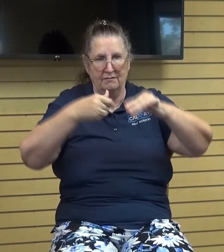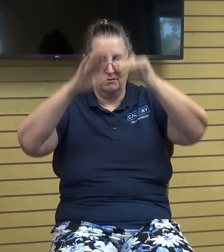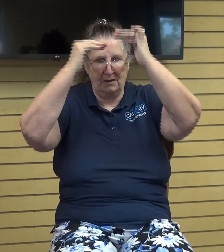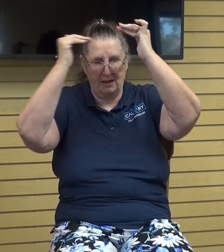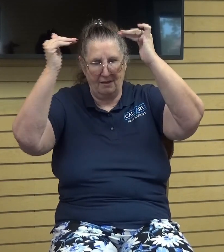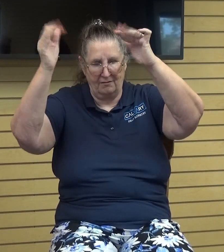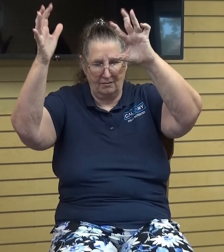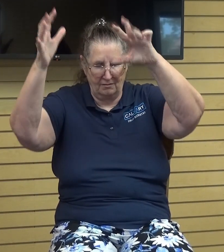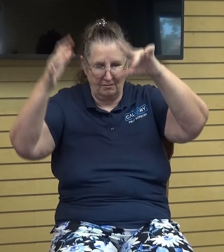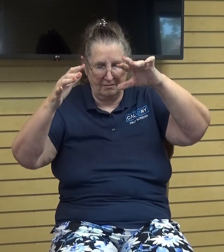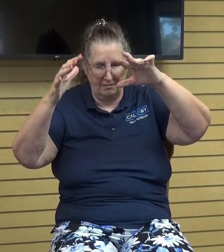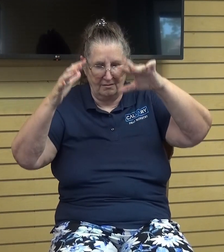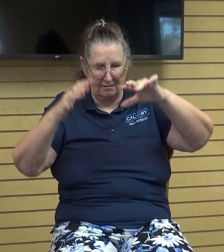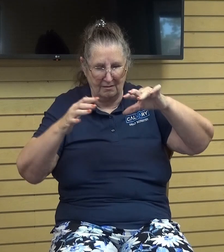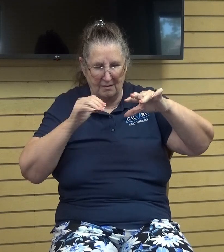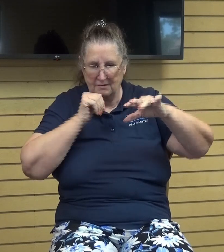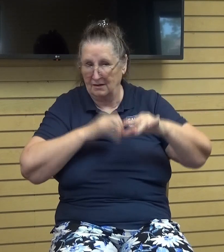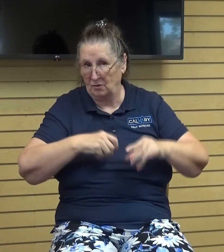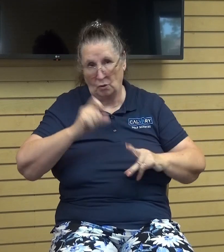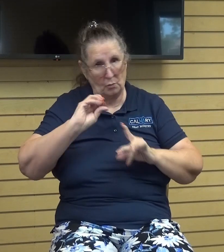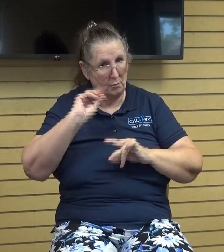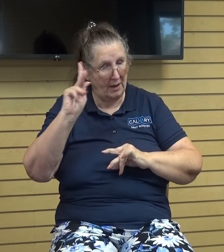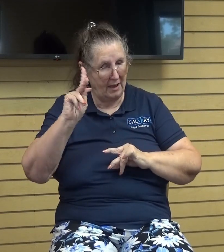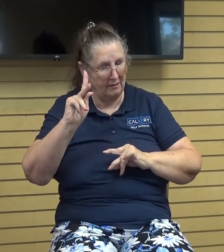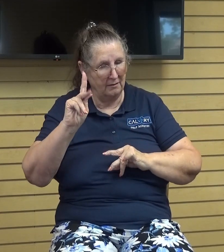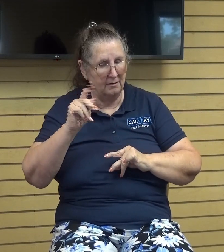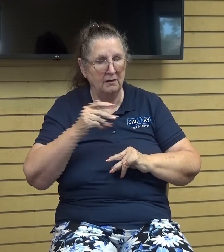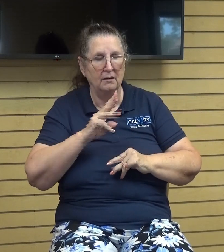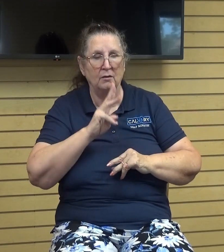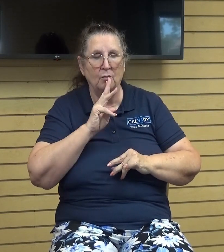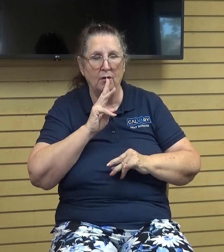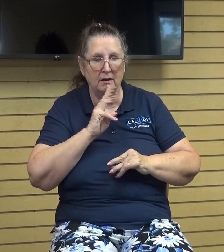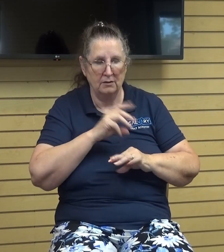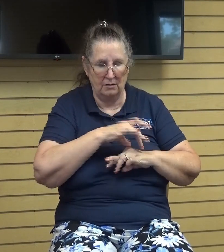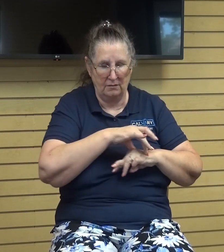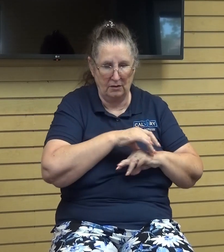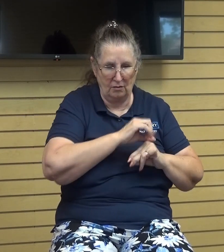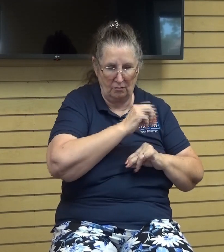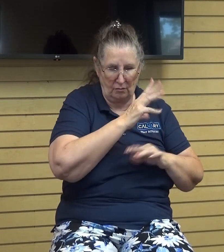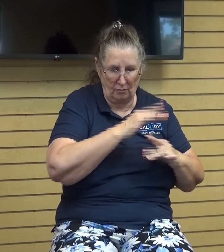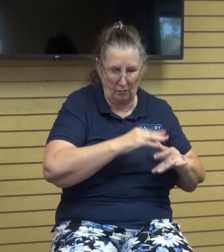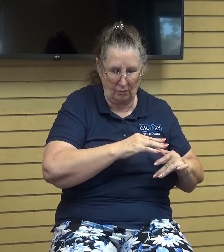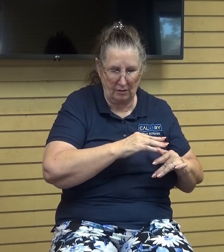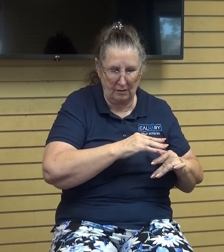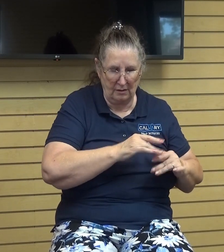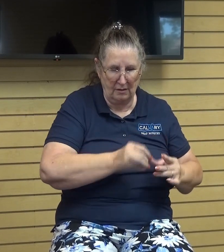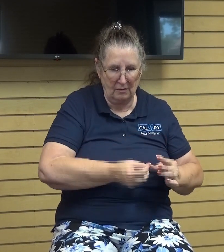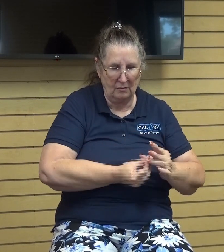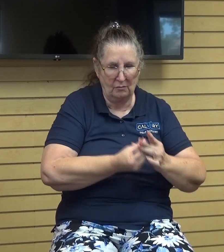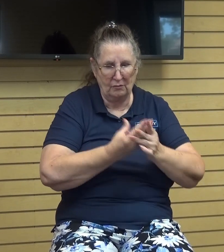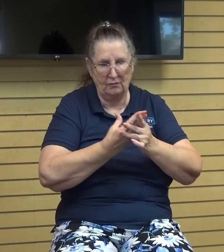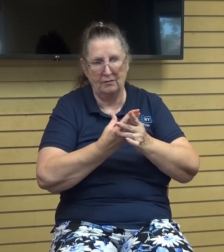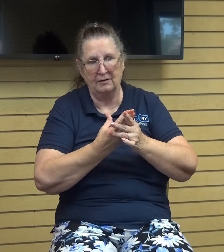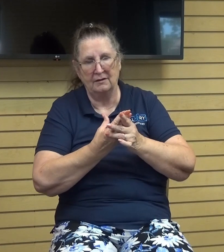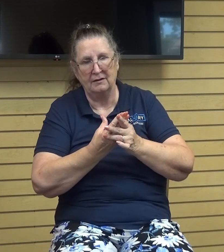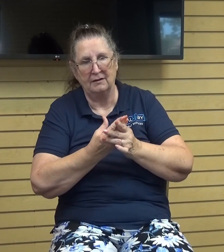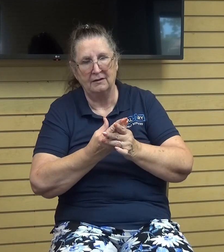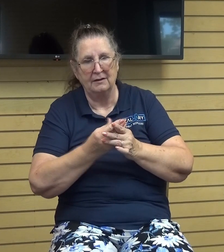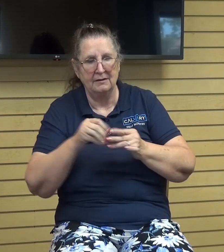and do not return there but water the earth making it bring forth and sprout giving seed to the sower